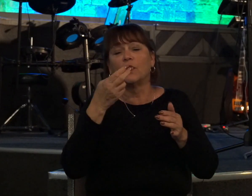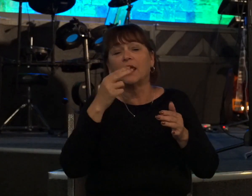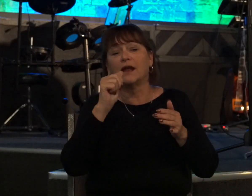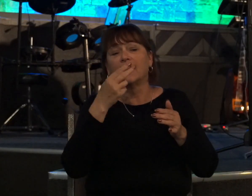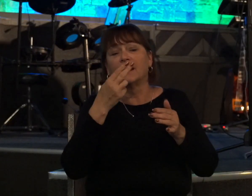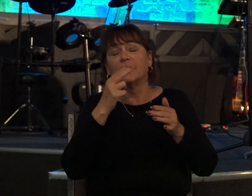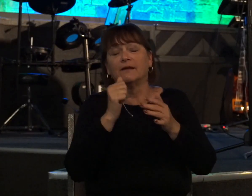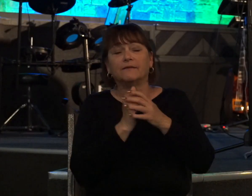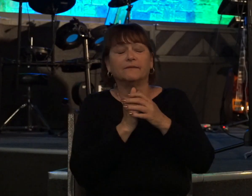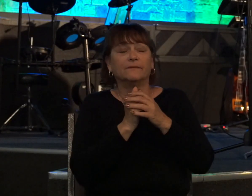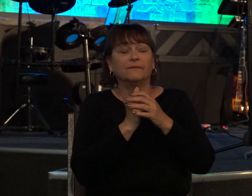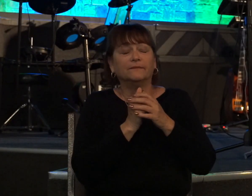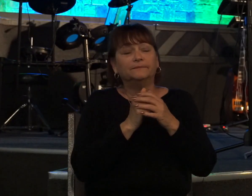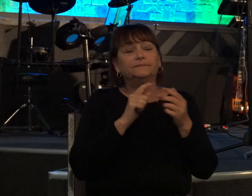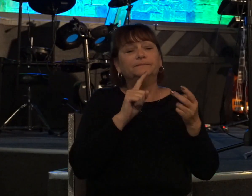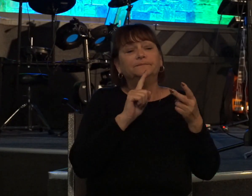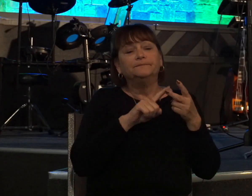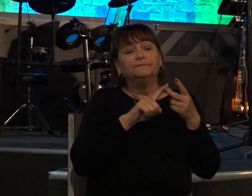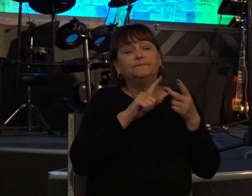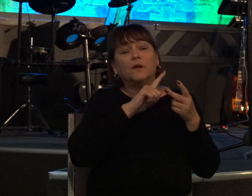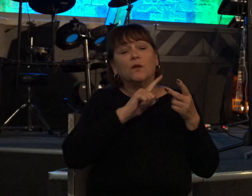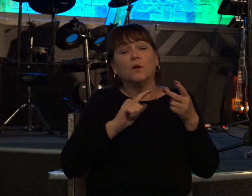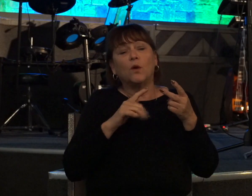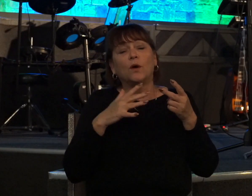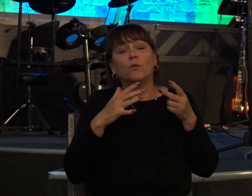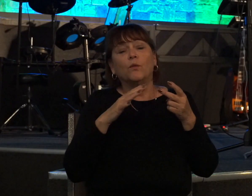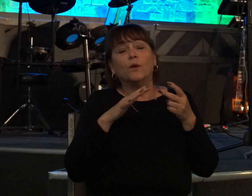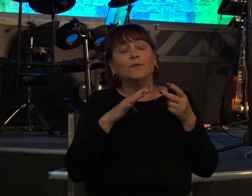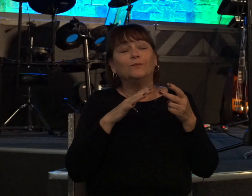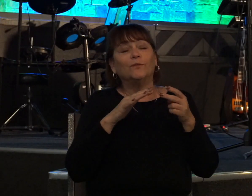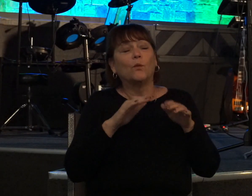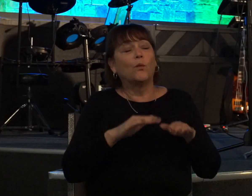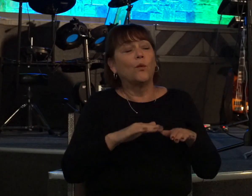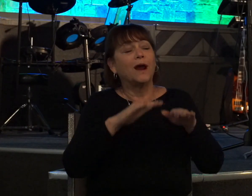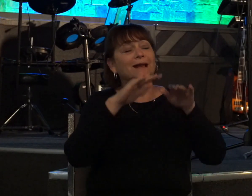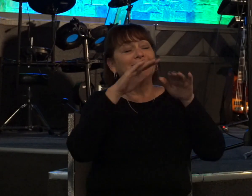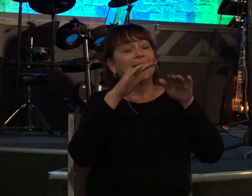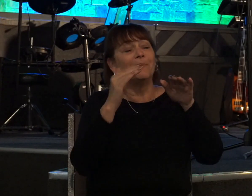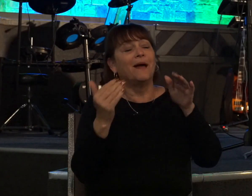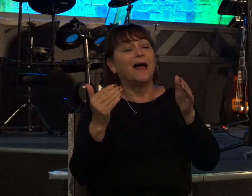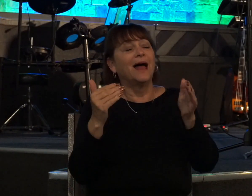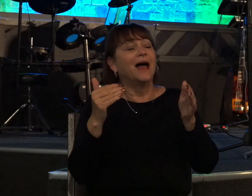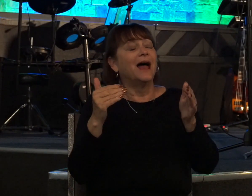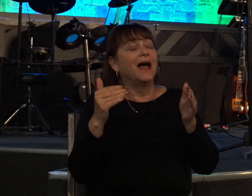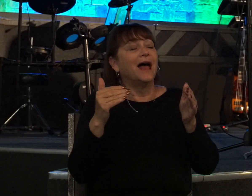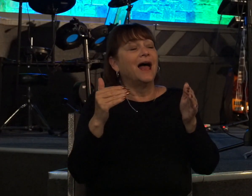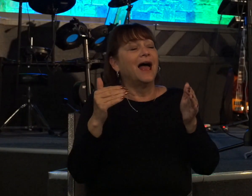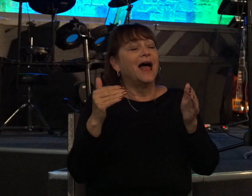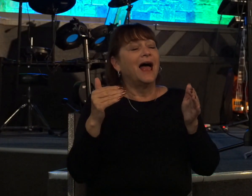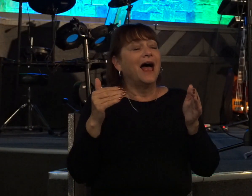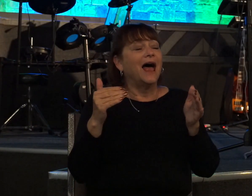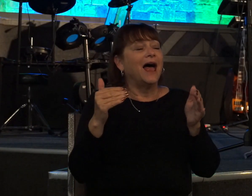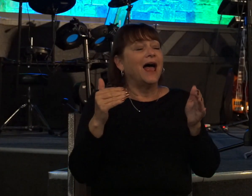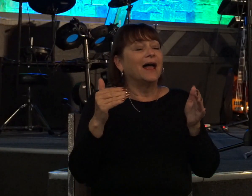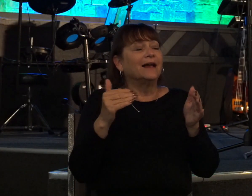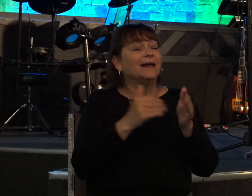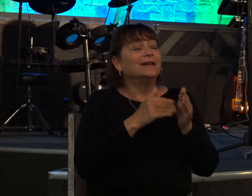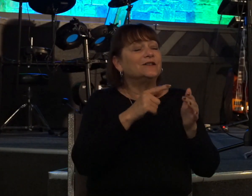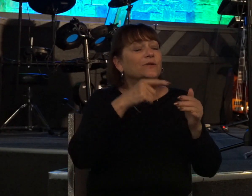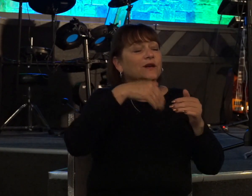secondly the lord will raise up adversity against you from your own house and we're going to see all this come to pass as we get